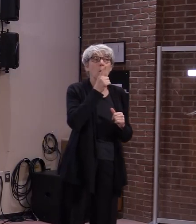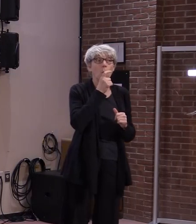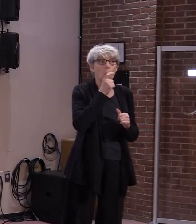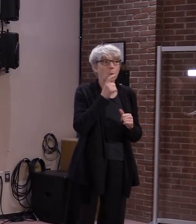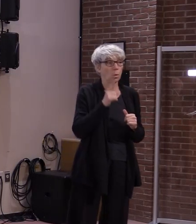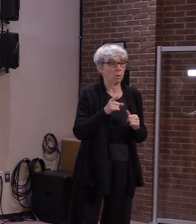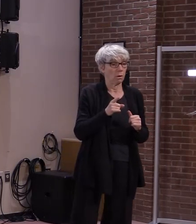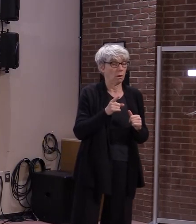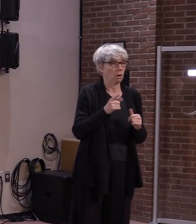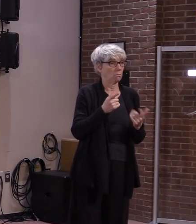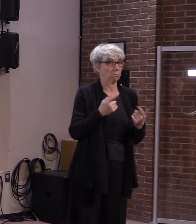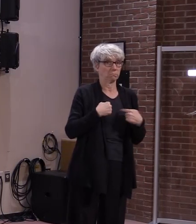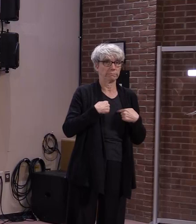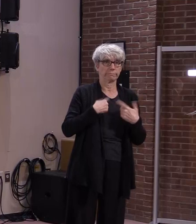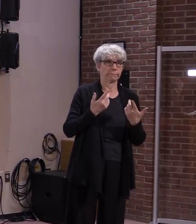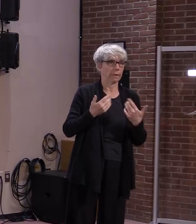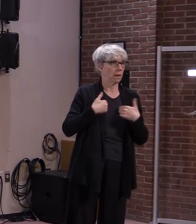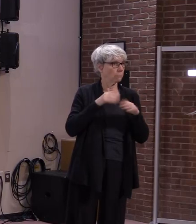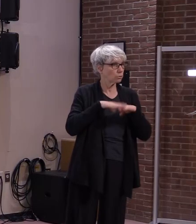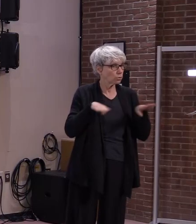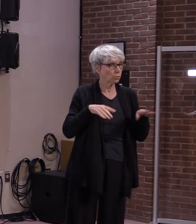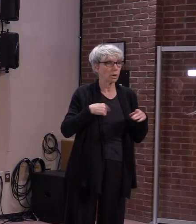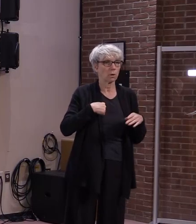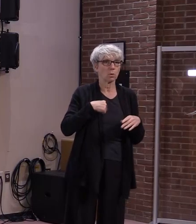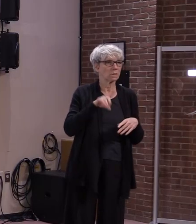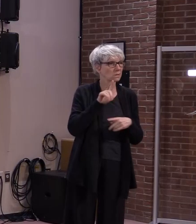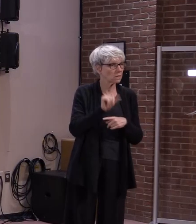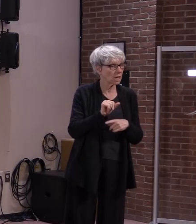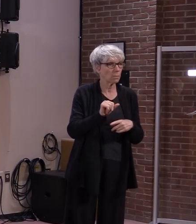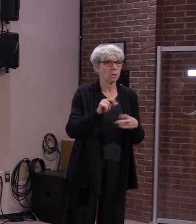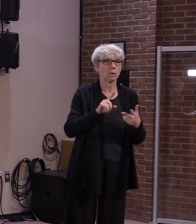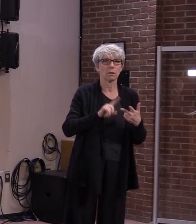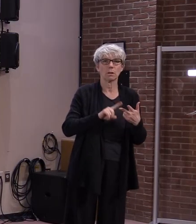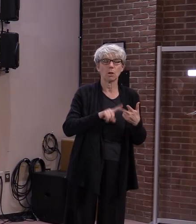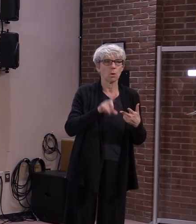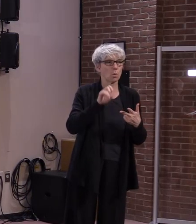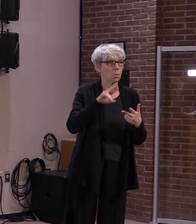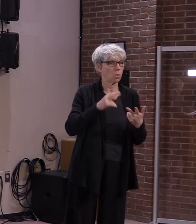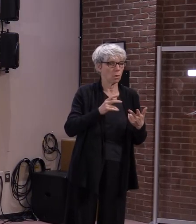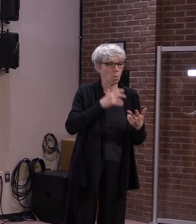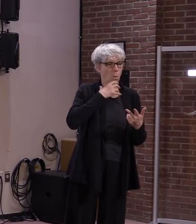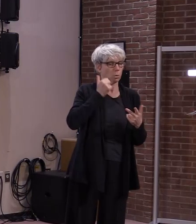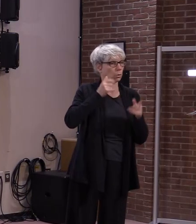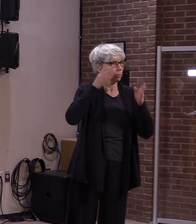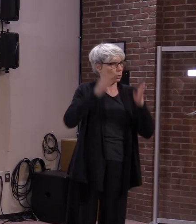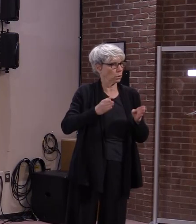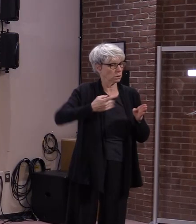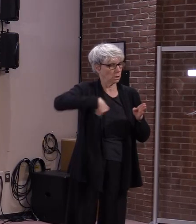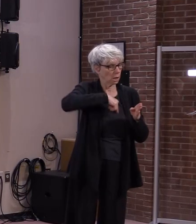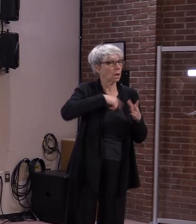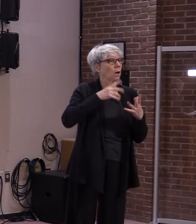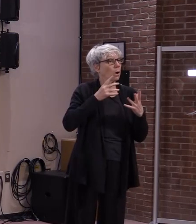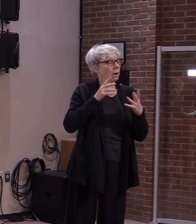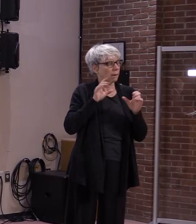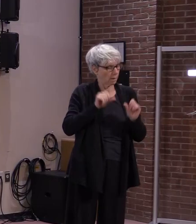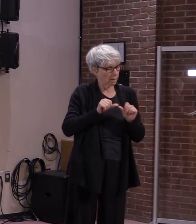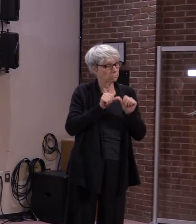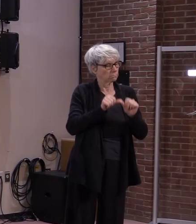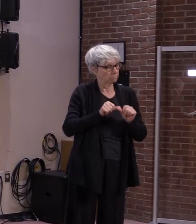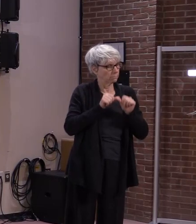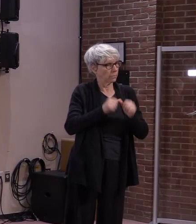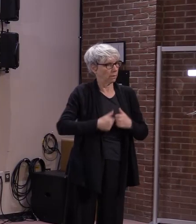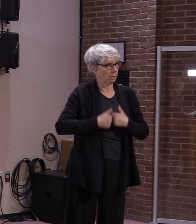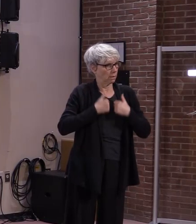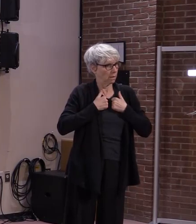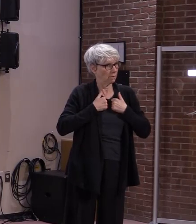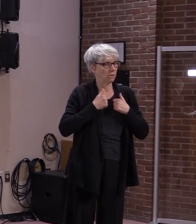particularly households with children, older Vermonters and individuals with disabilities will continue to be housed for